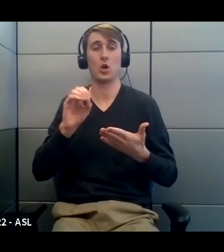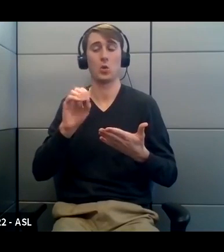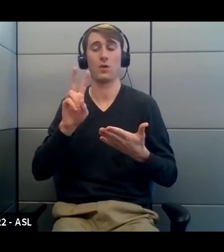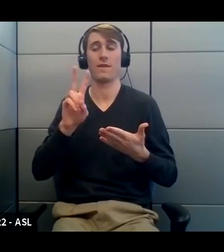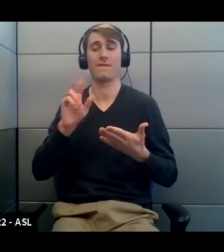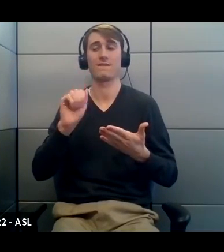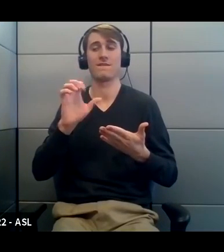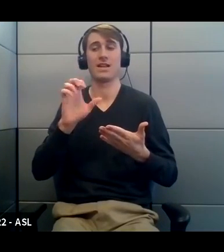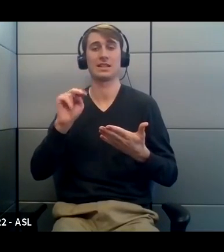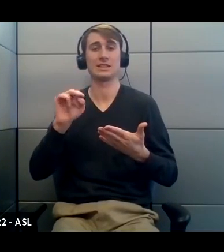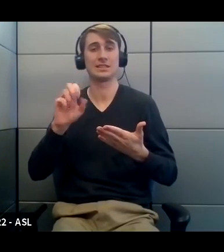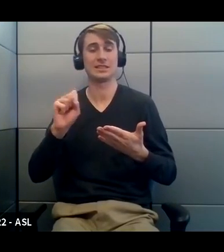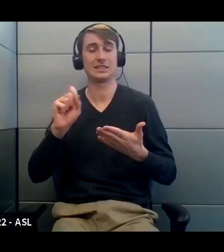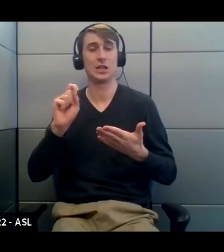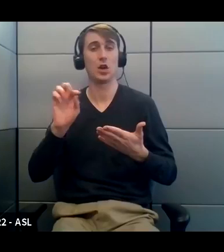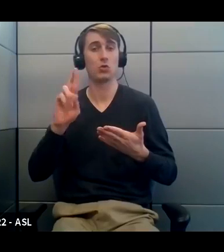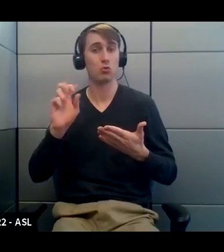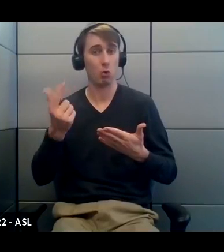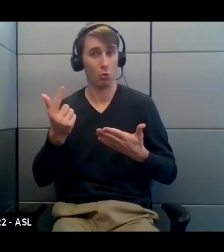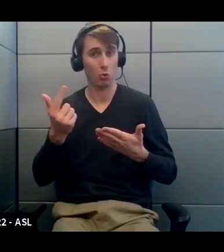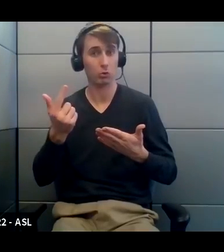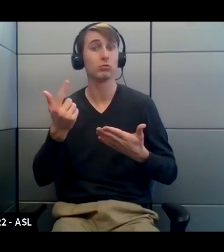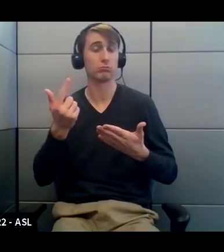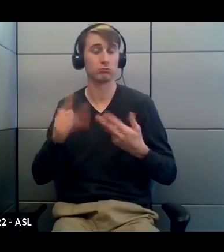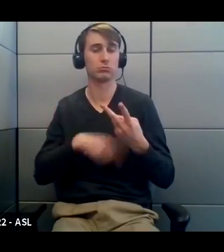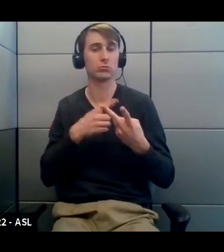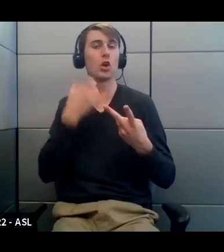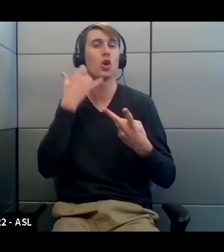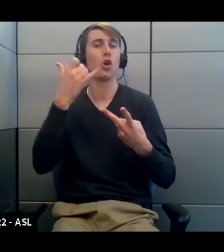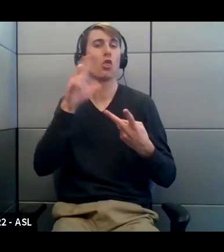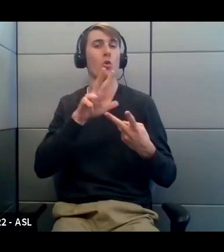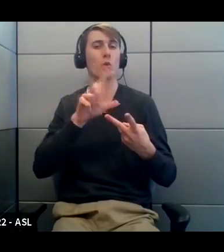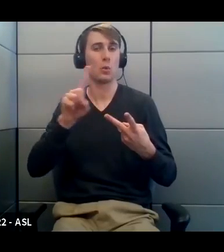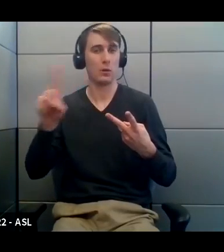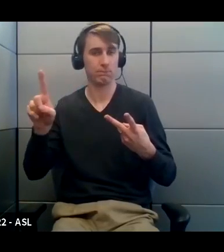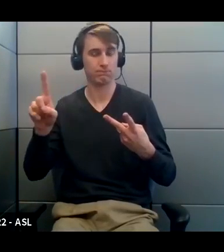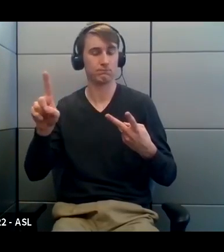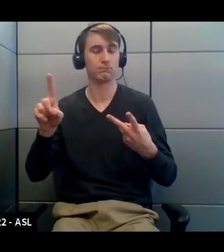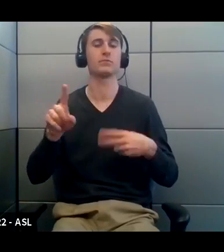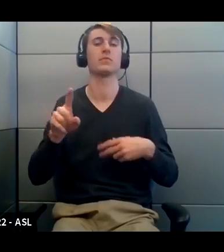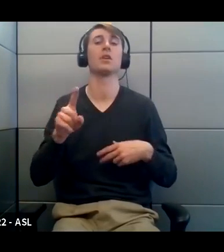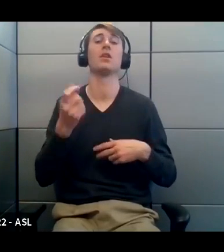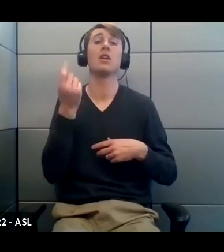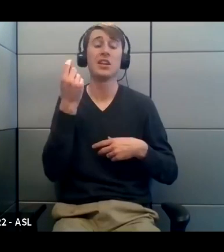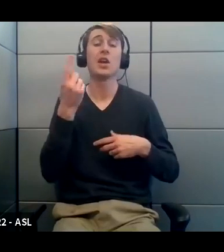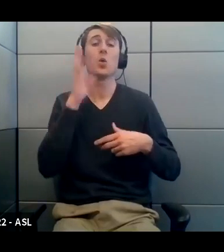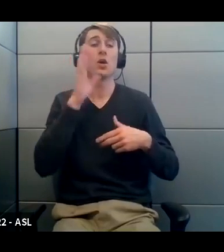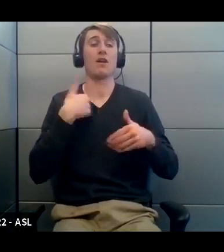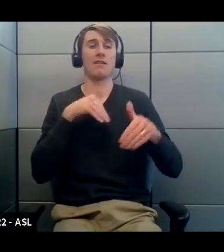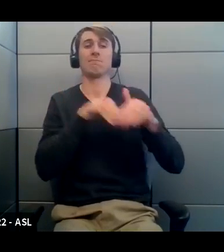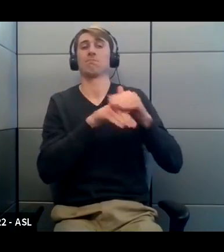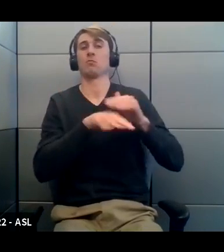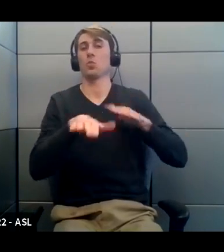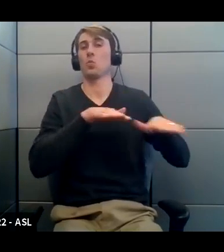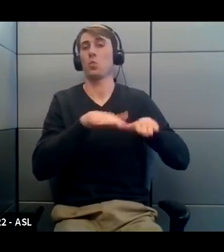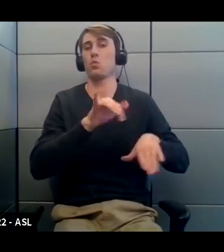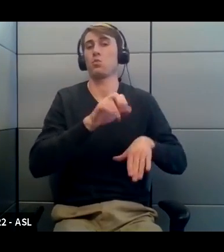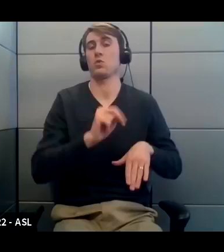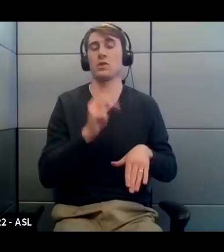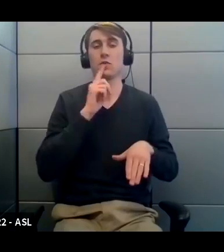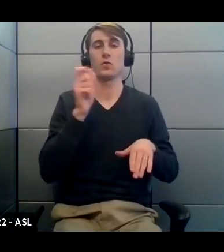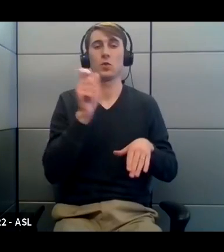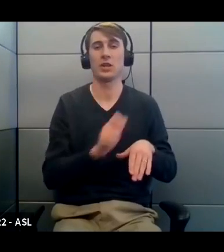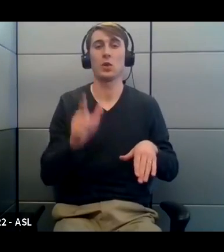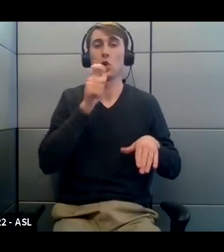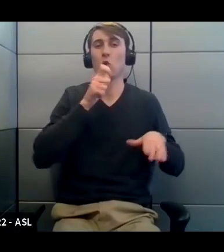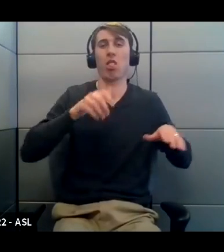calling 311. And again, we'll still have walk-ins alongside that for those folks in the earlier phases who hadn't been able to